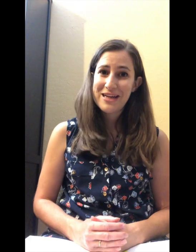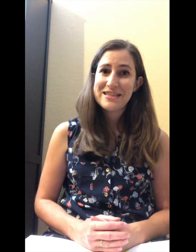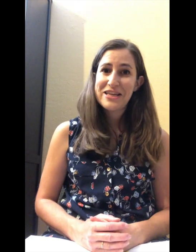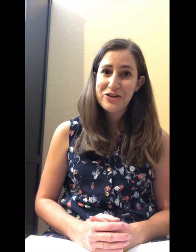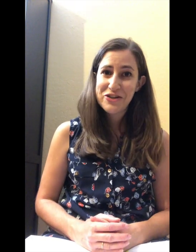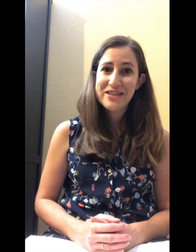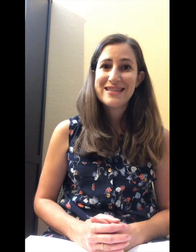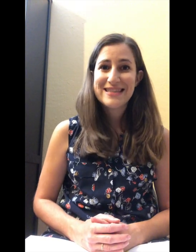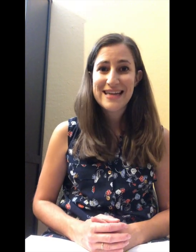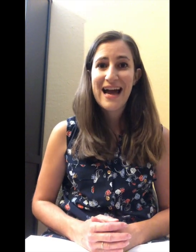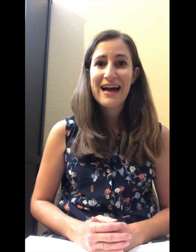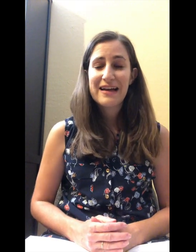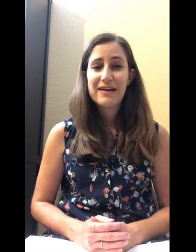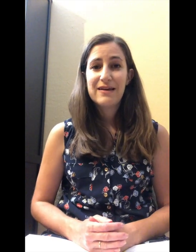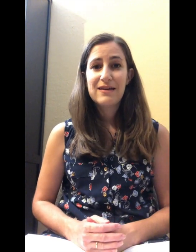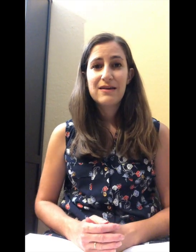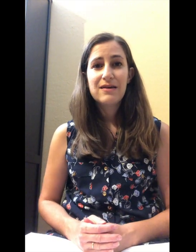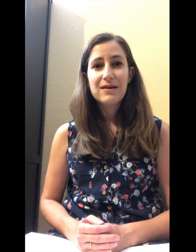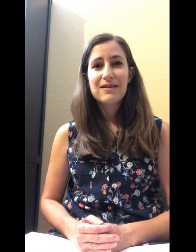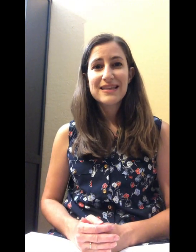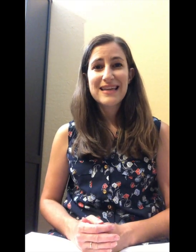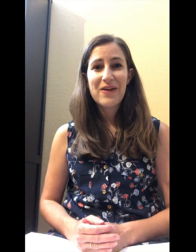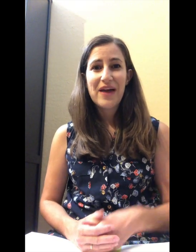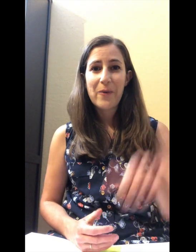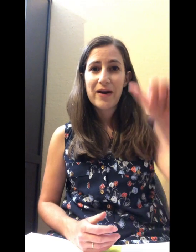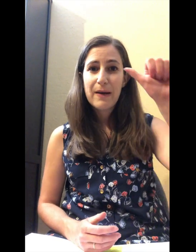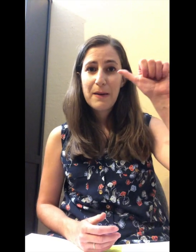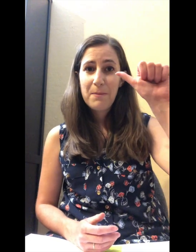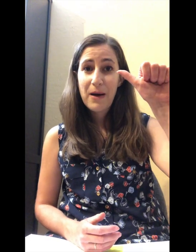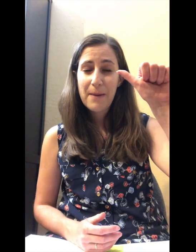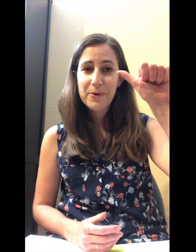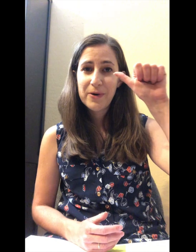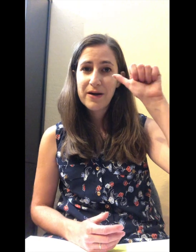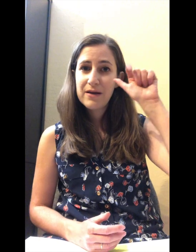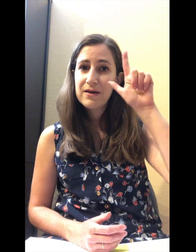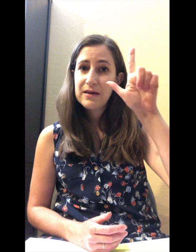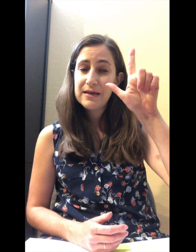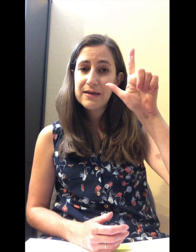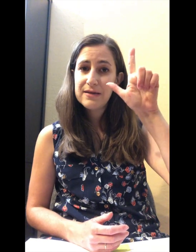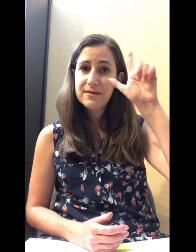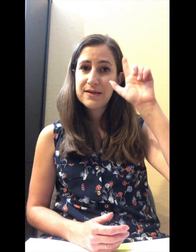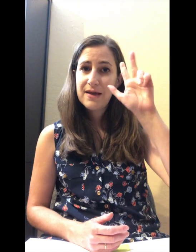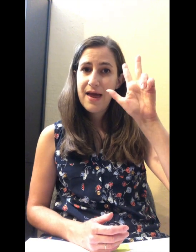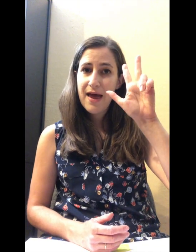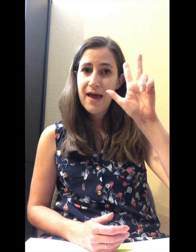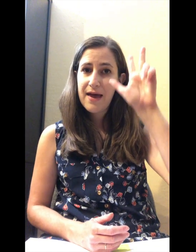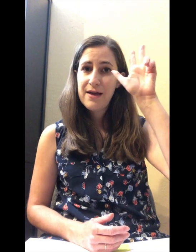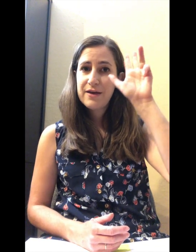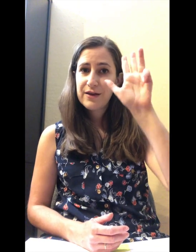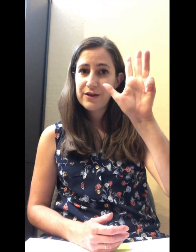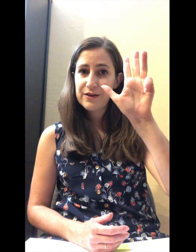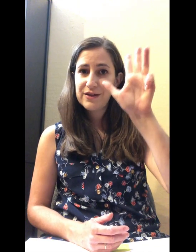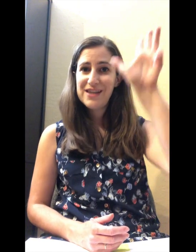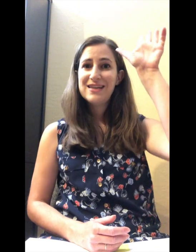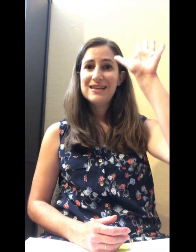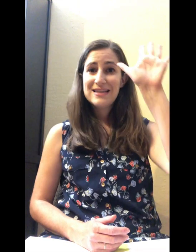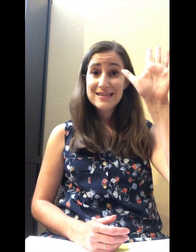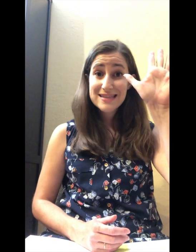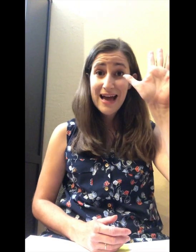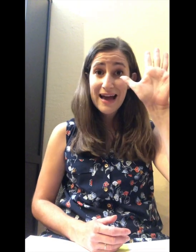is a good snack. Let's count that one. Popcorn is a good snack.